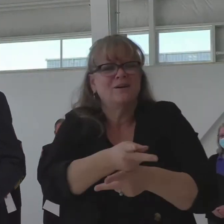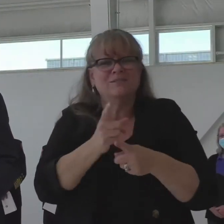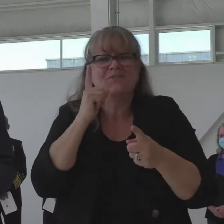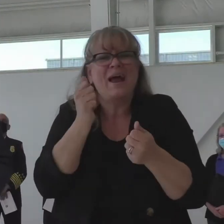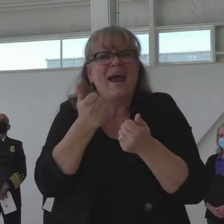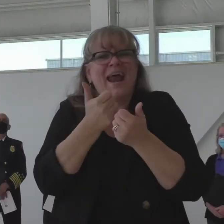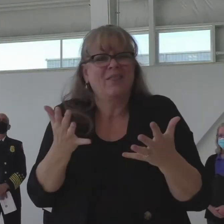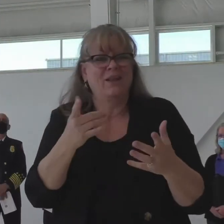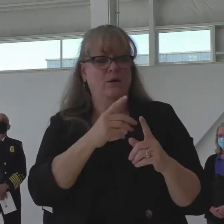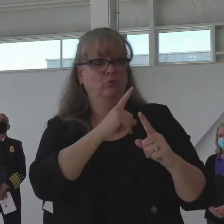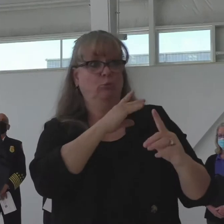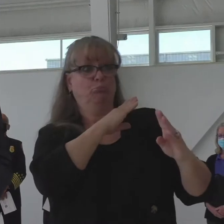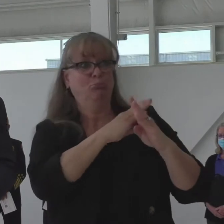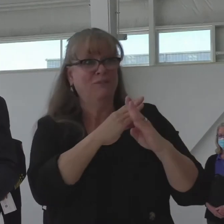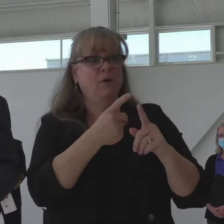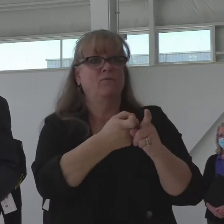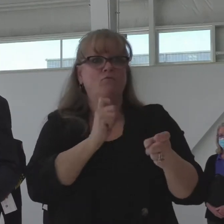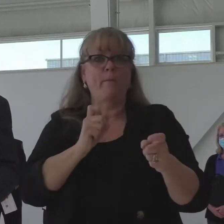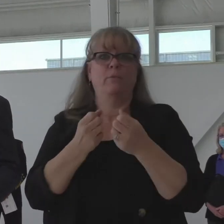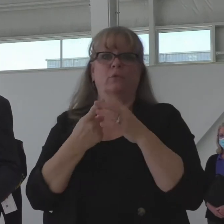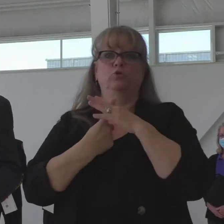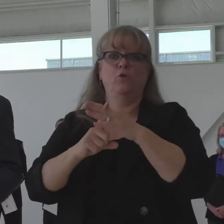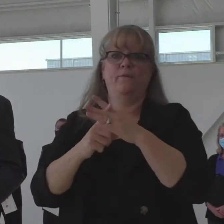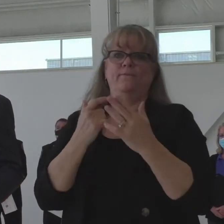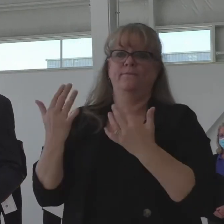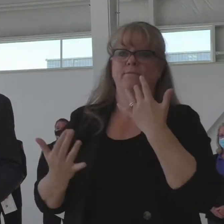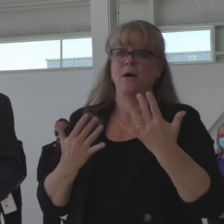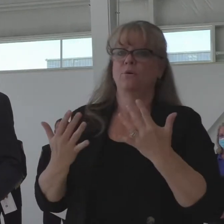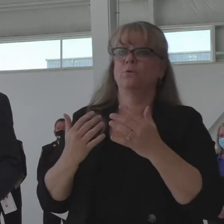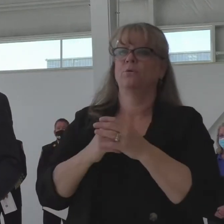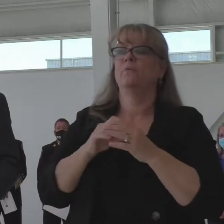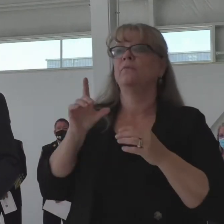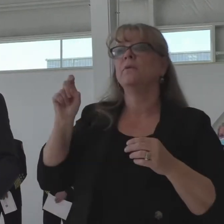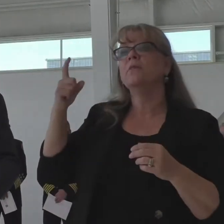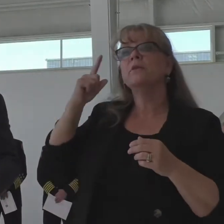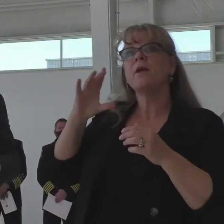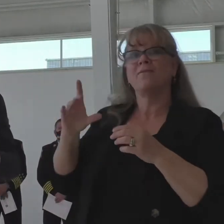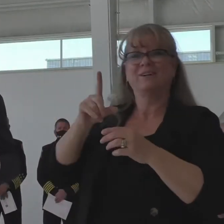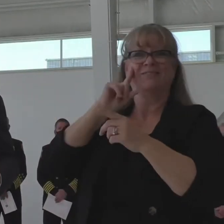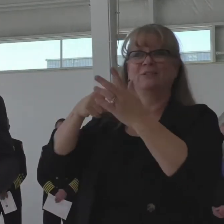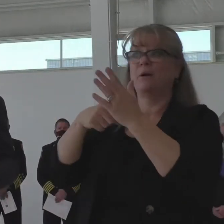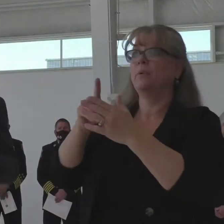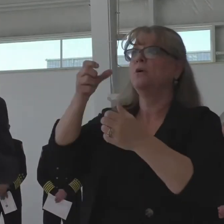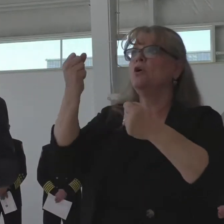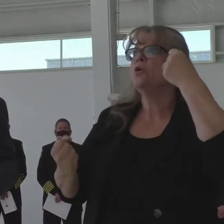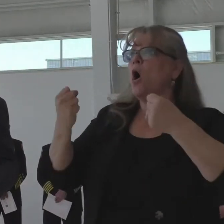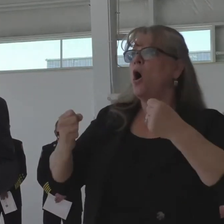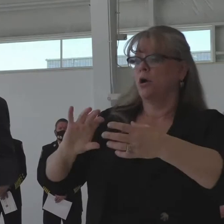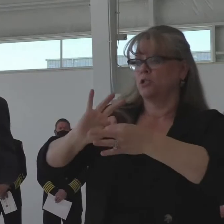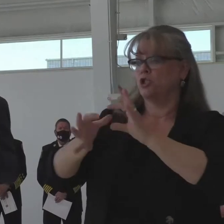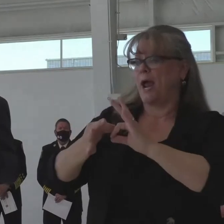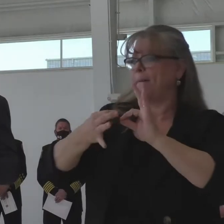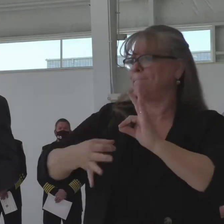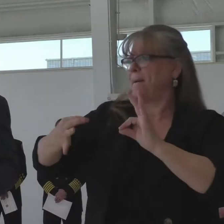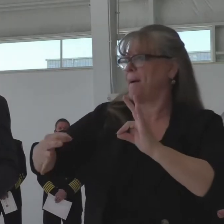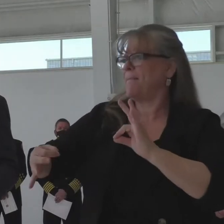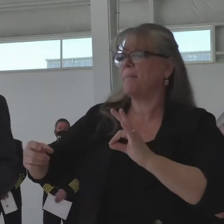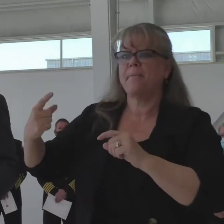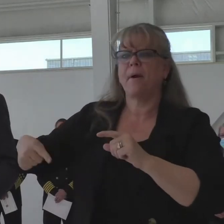The governor mentioned it, chains dragging on the ground, cigarettes, chainsaws, fireworks,